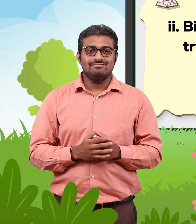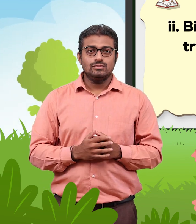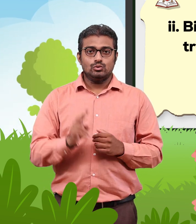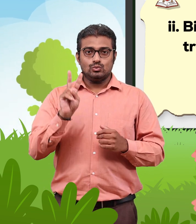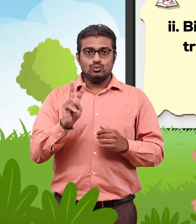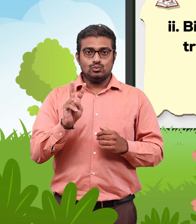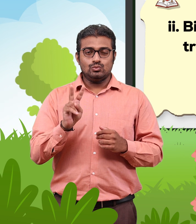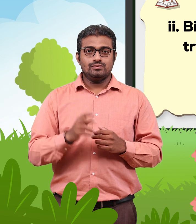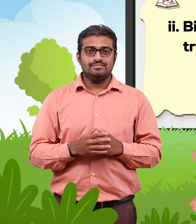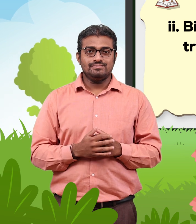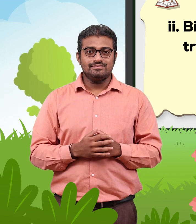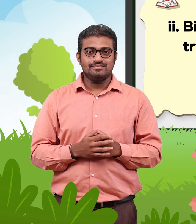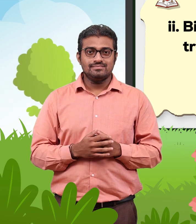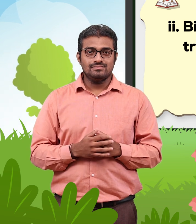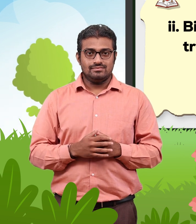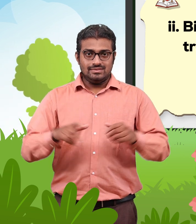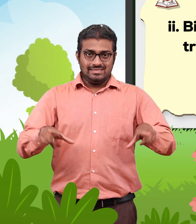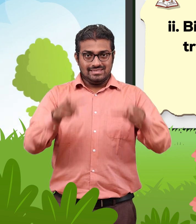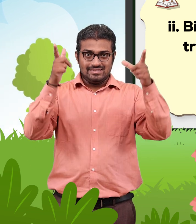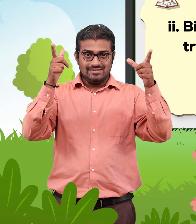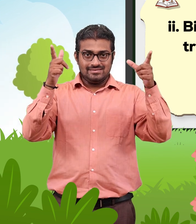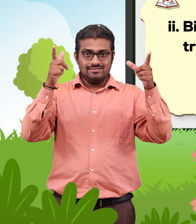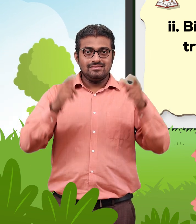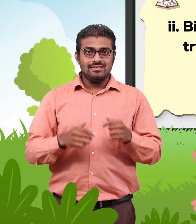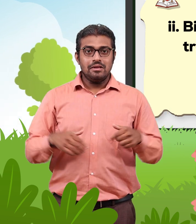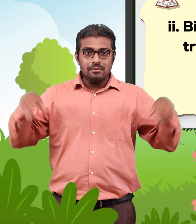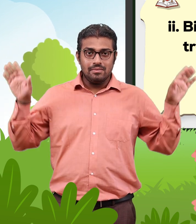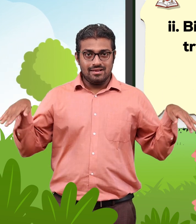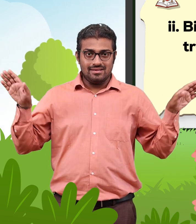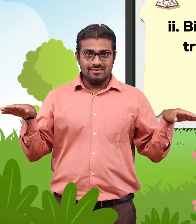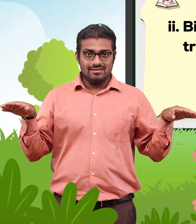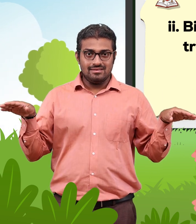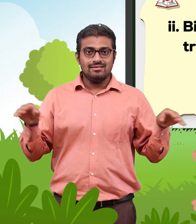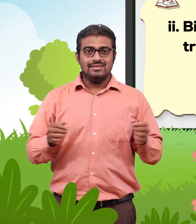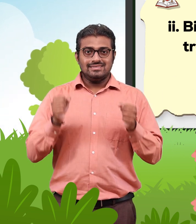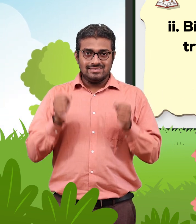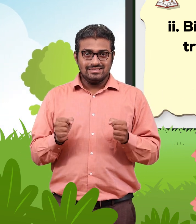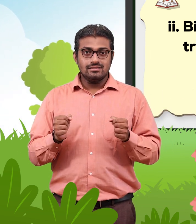2. Birds are on or under the tree.